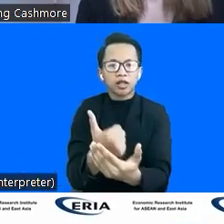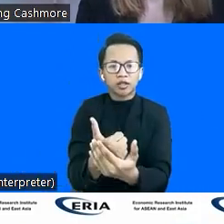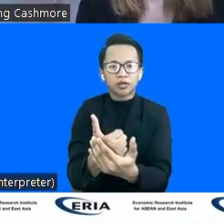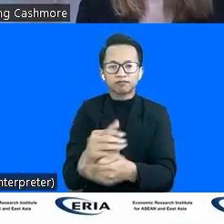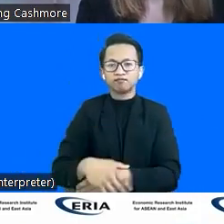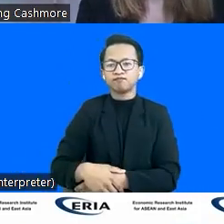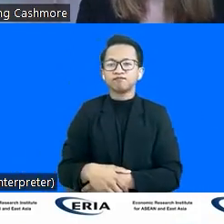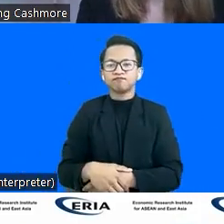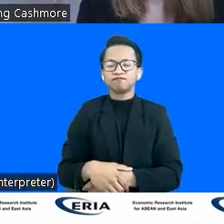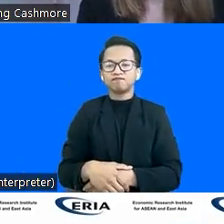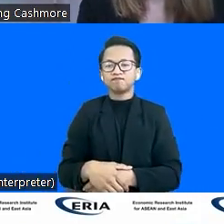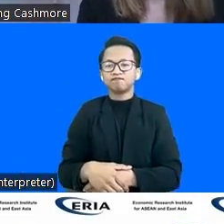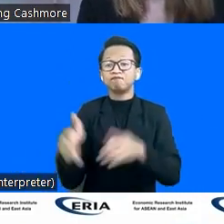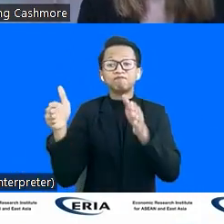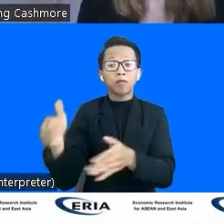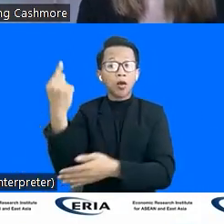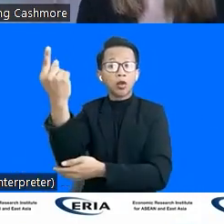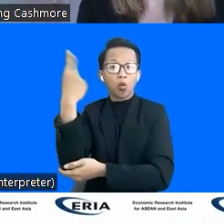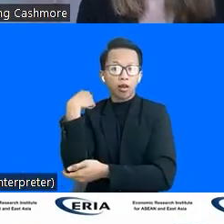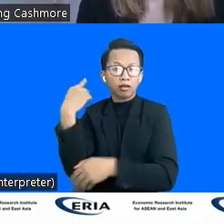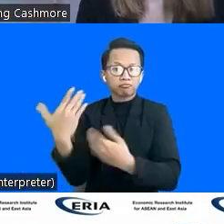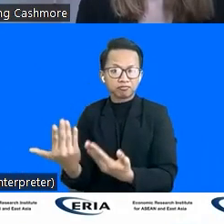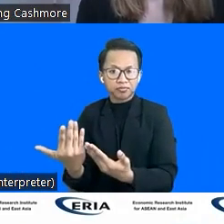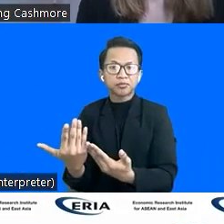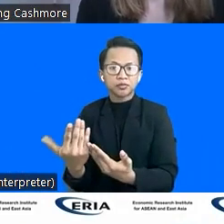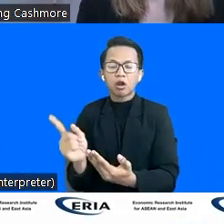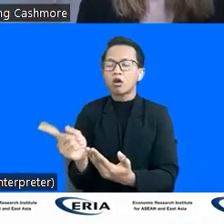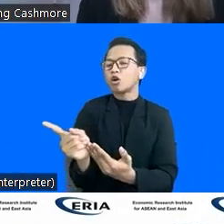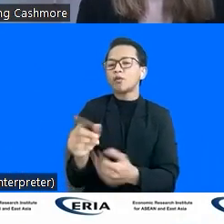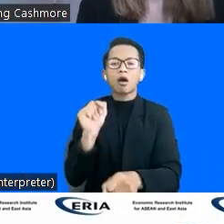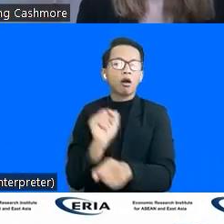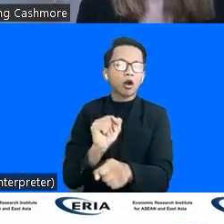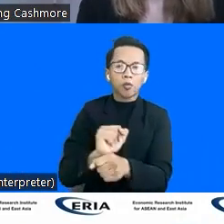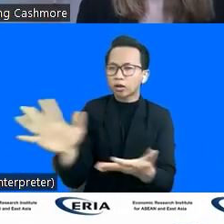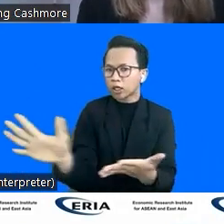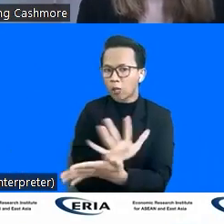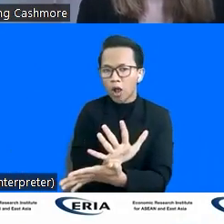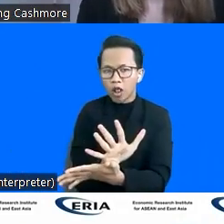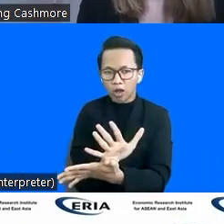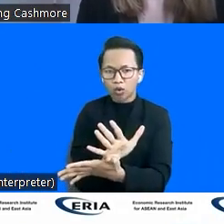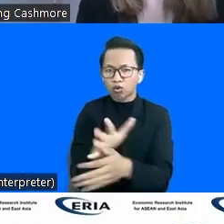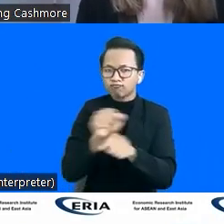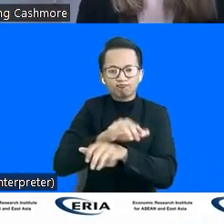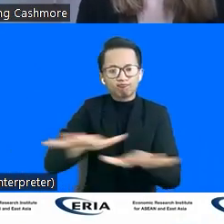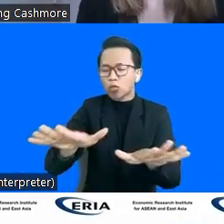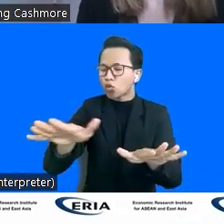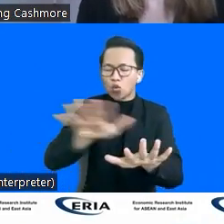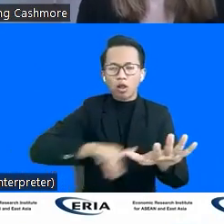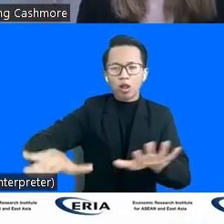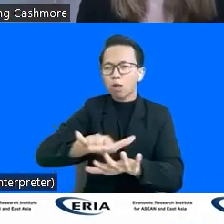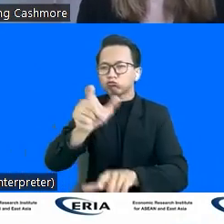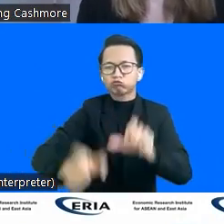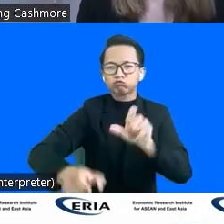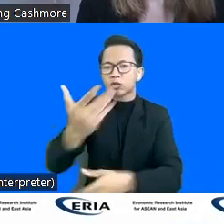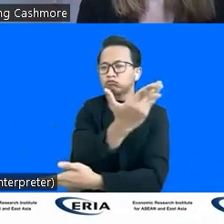should be providing job opportunities and ensuring that their working environments are adapted and inclusive and that and